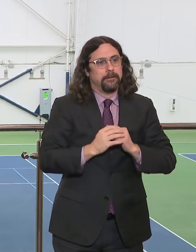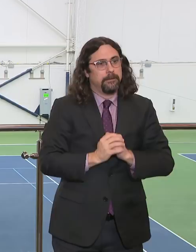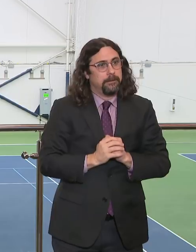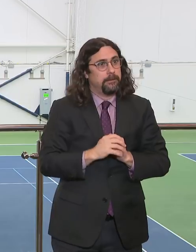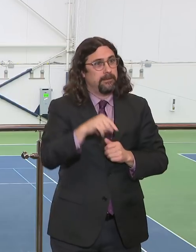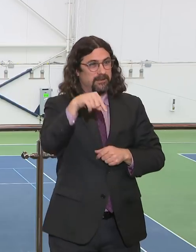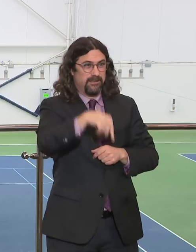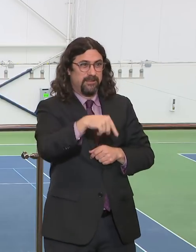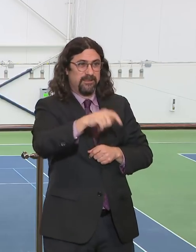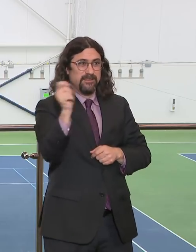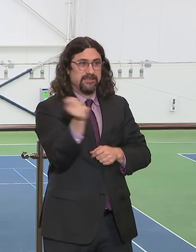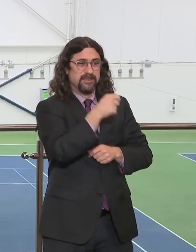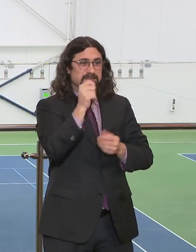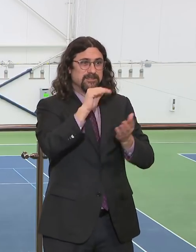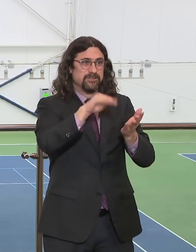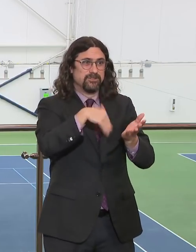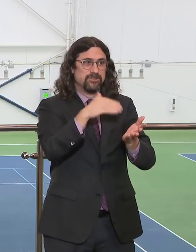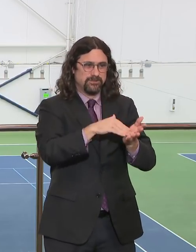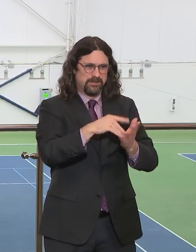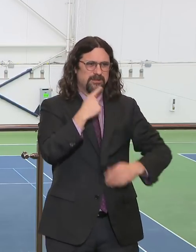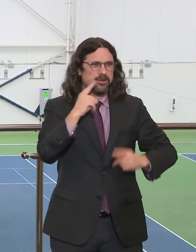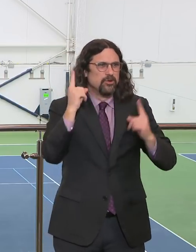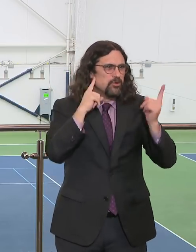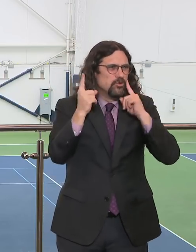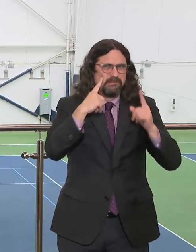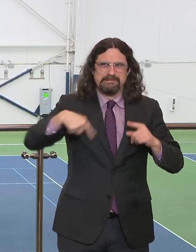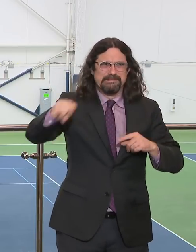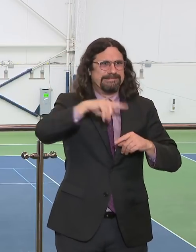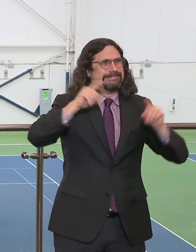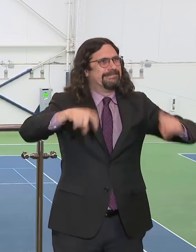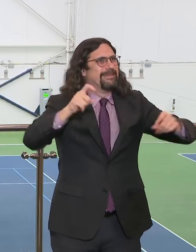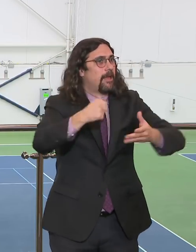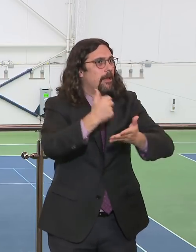And all the people we reached out to to create this hospital said the same thing.